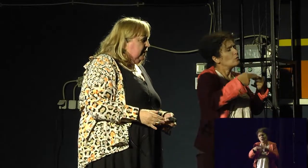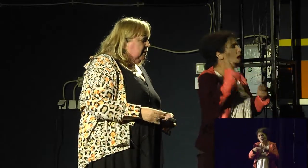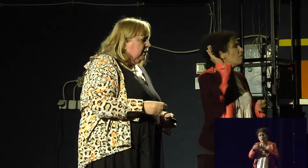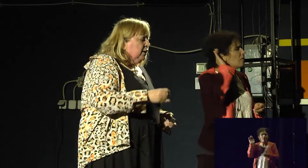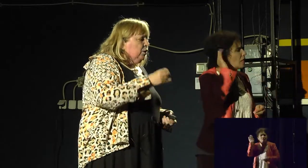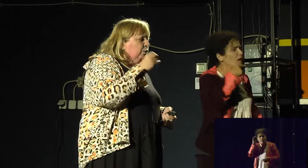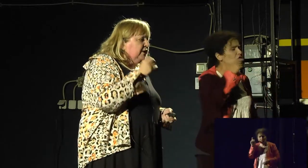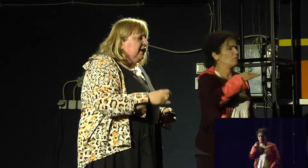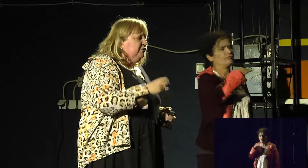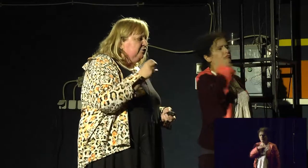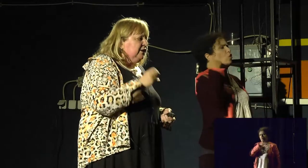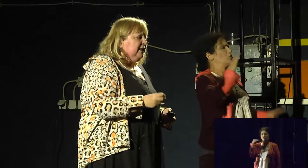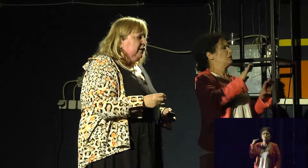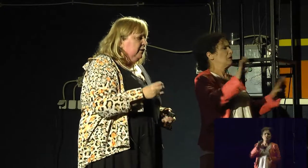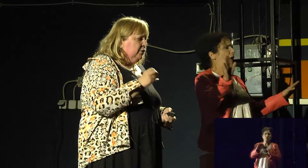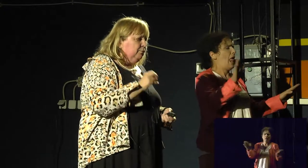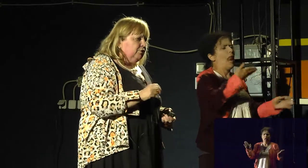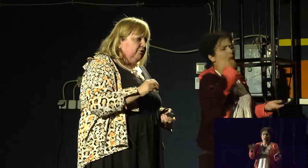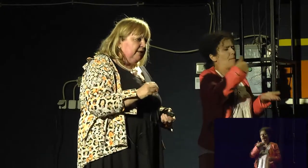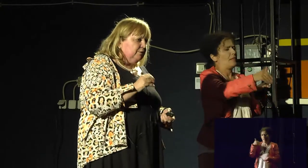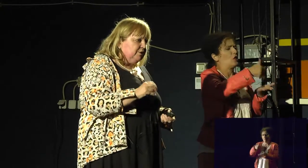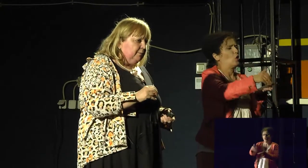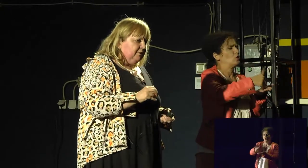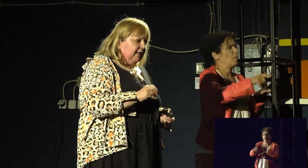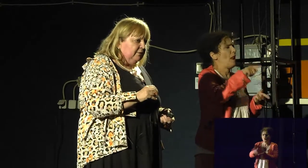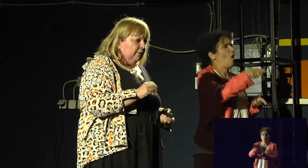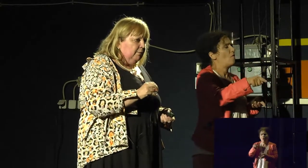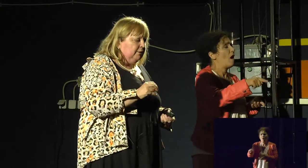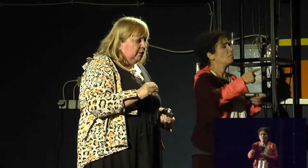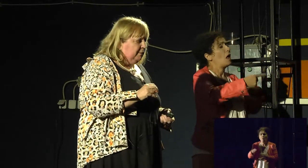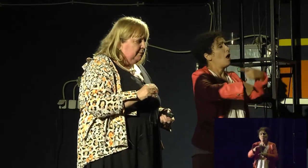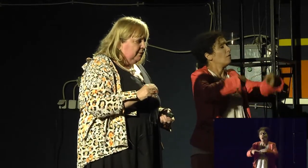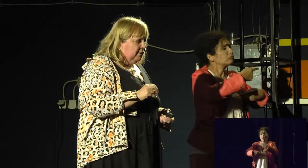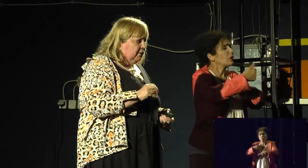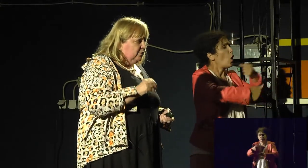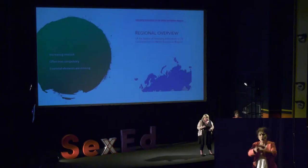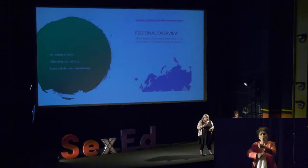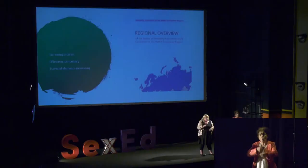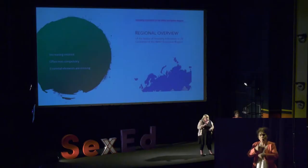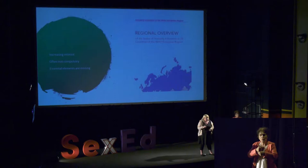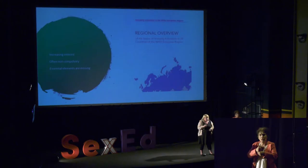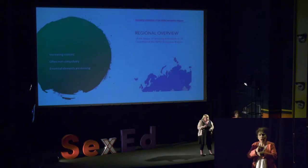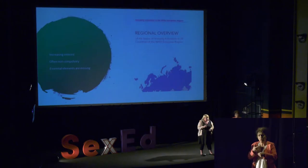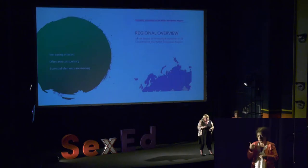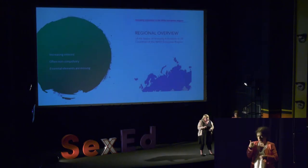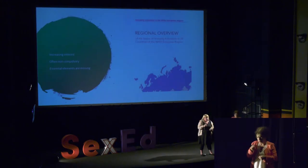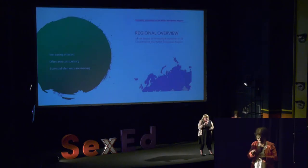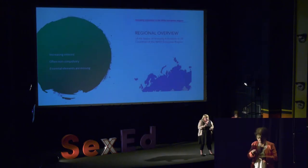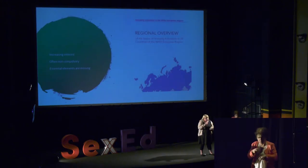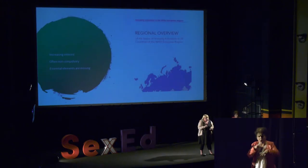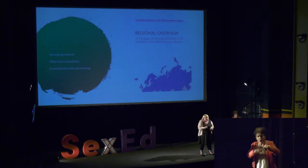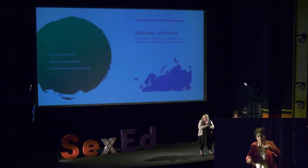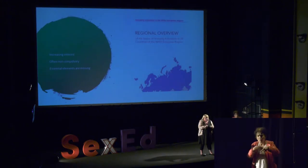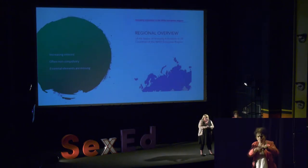any more money. Within three years, the abortion rate was doubled again among young people. So you see what it can do.